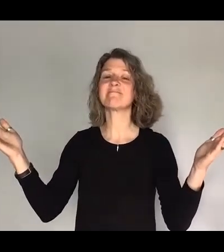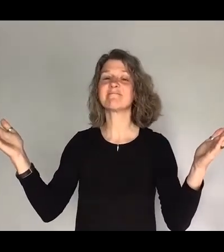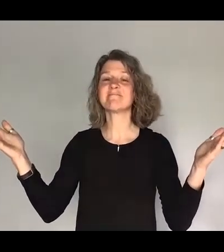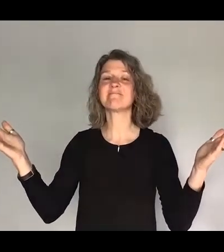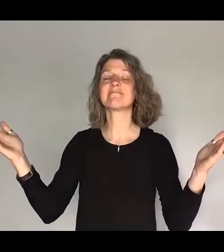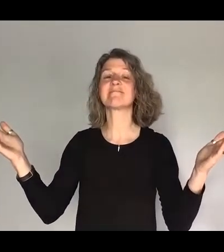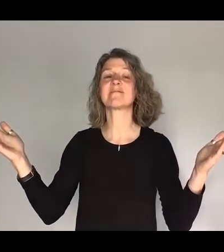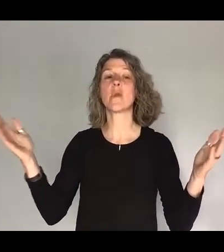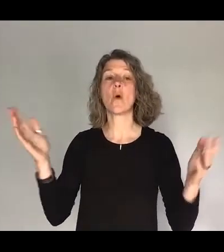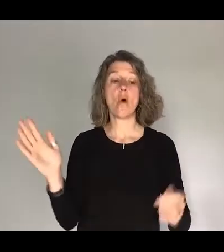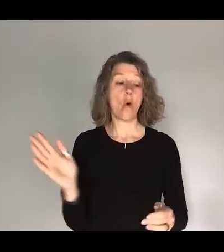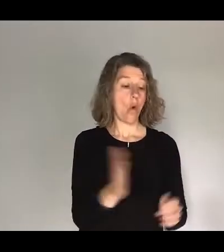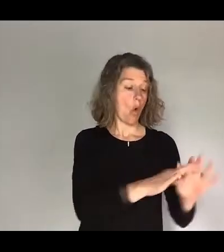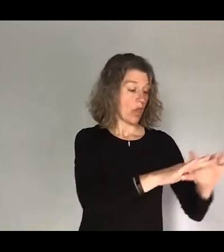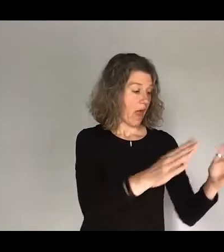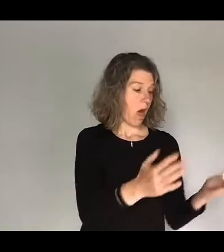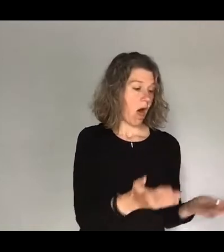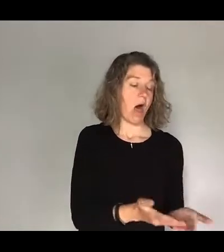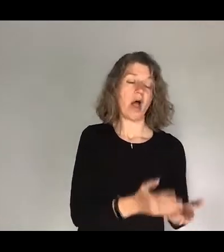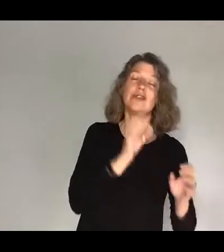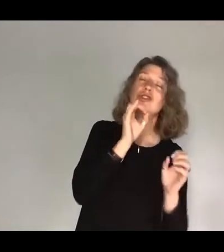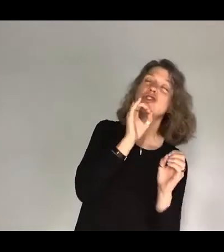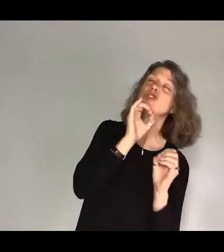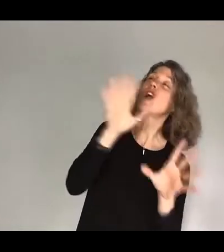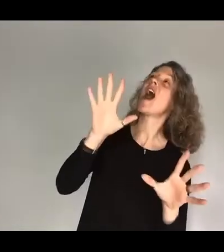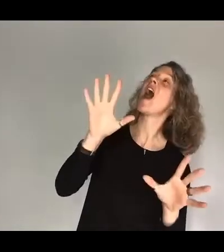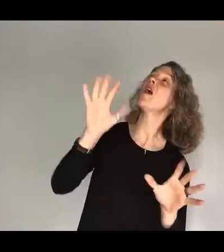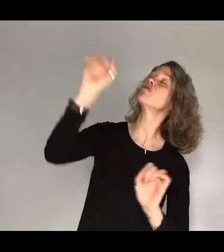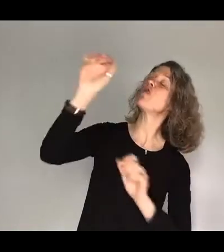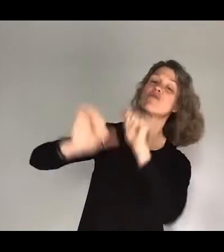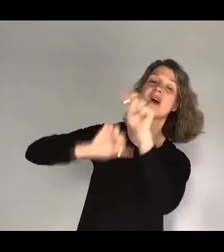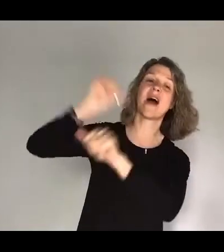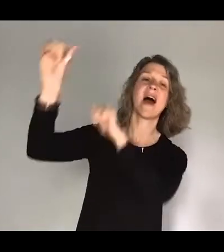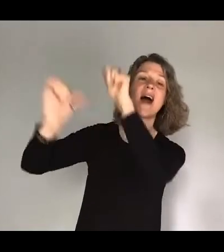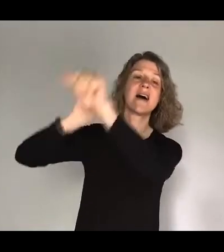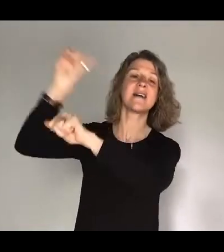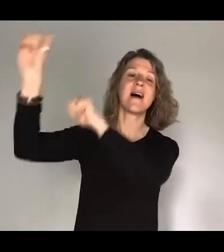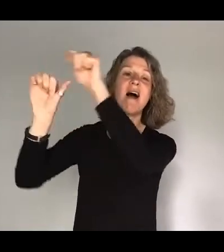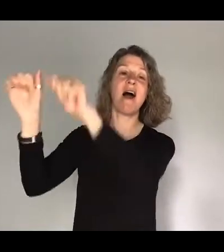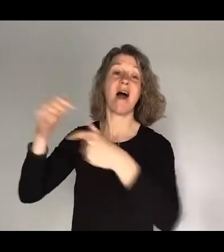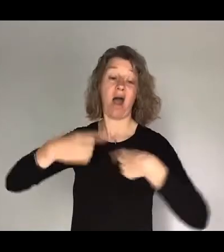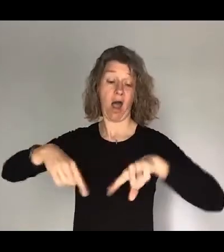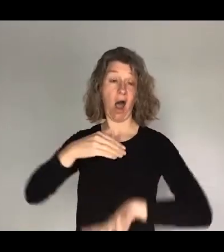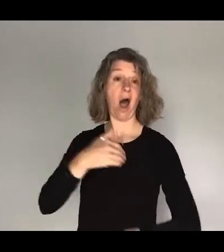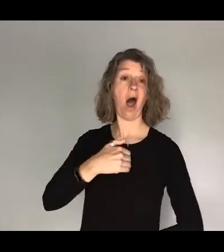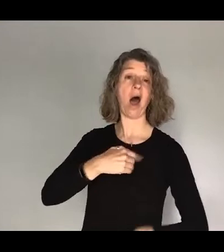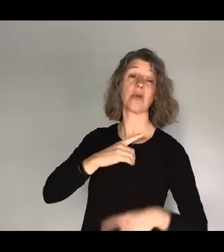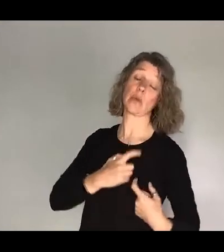all the earth will shout your praise, our hearts will cry, these